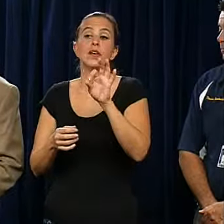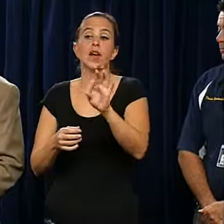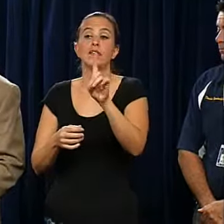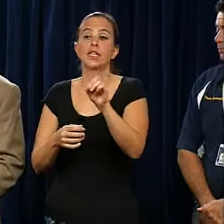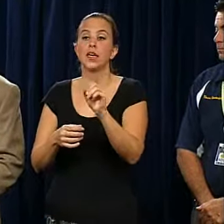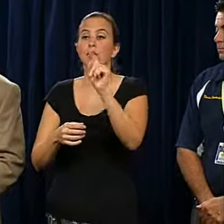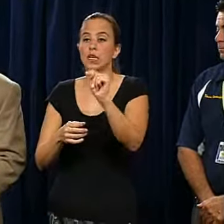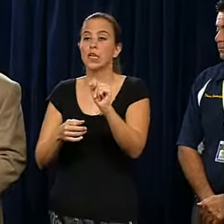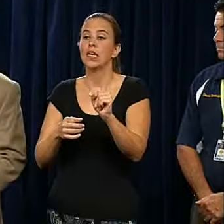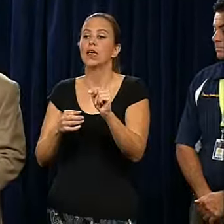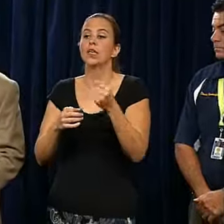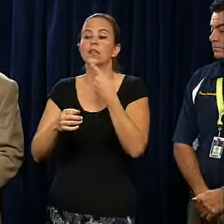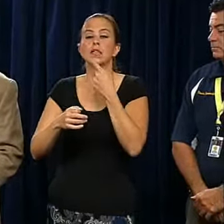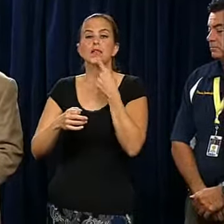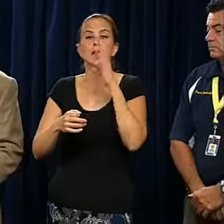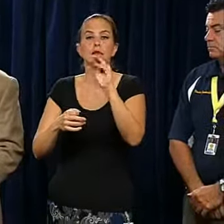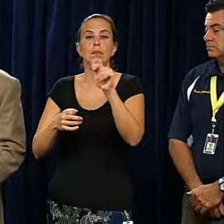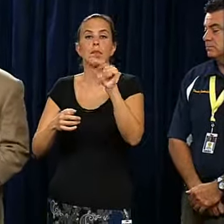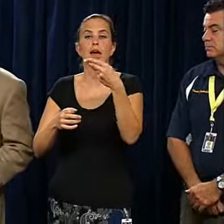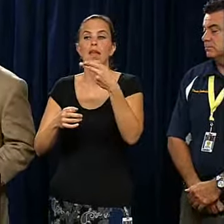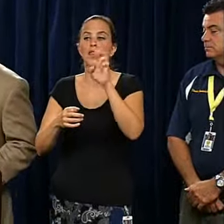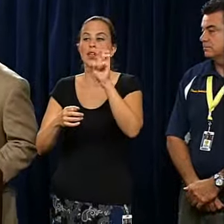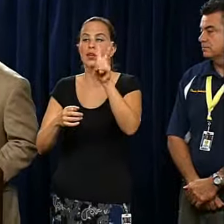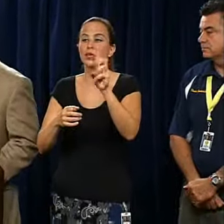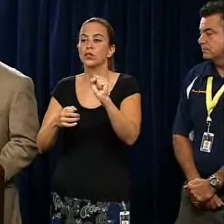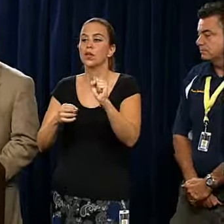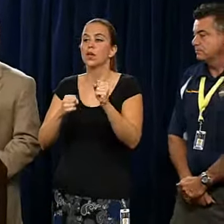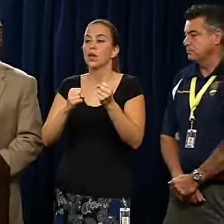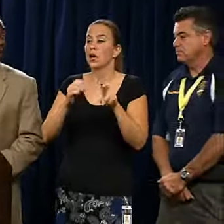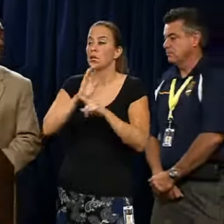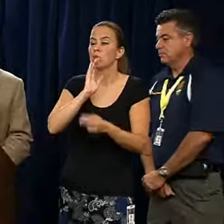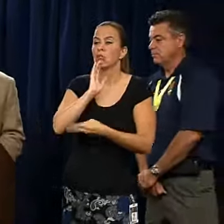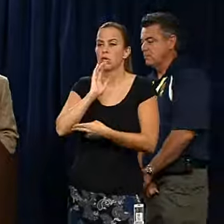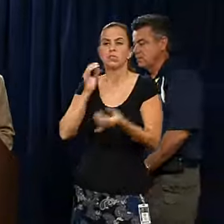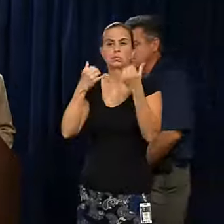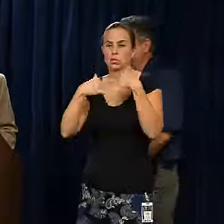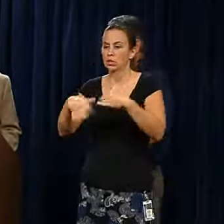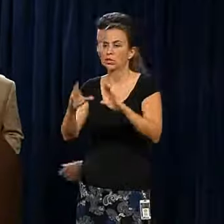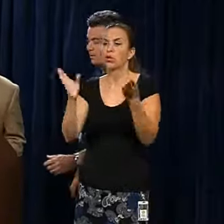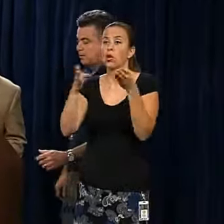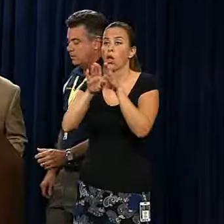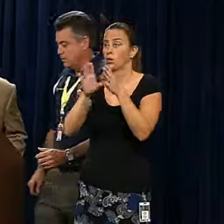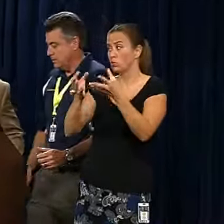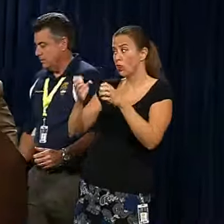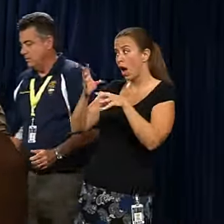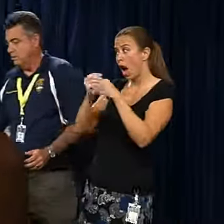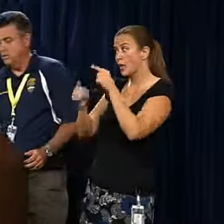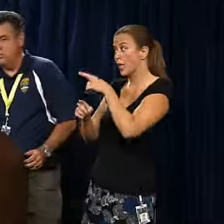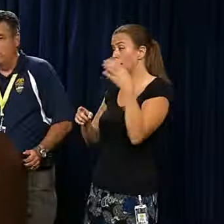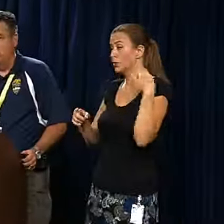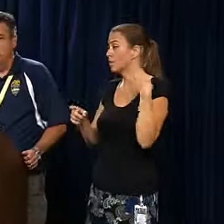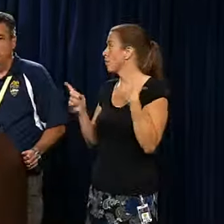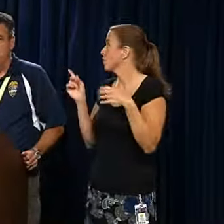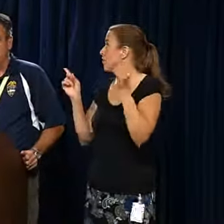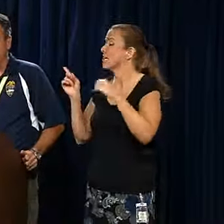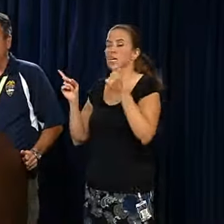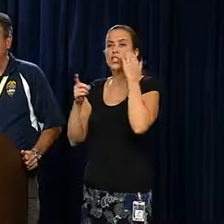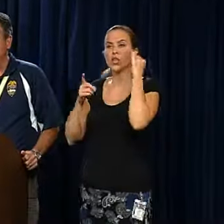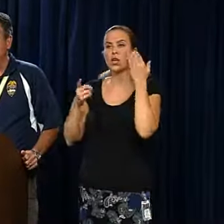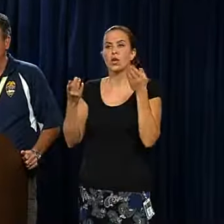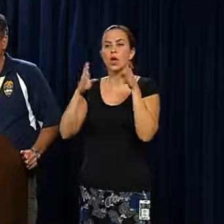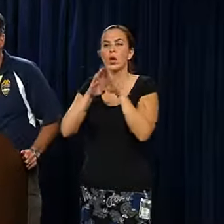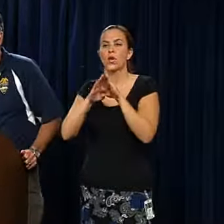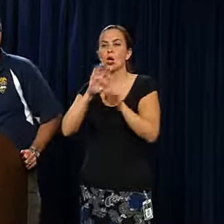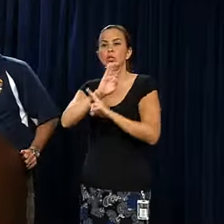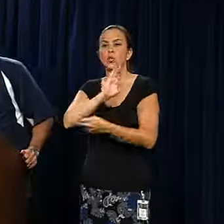closed. Chief, do you want to add to that while I'm talking about the Matthew Bridge? Sure. As you know, we closed the Matthew